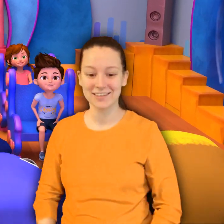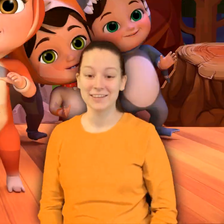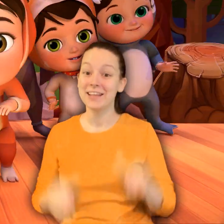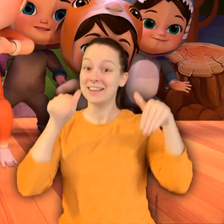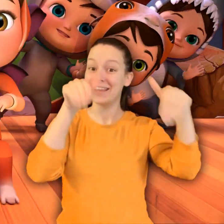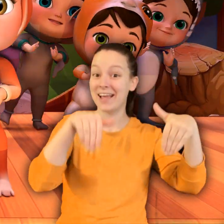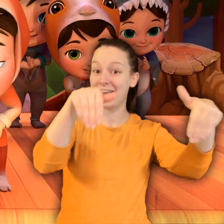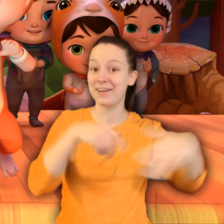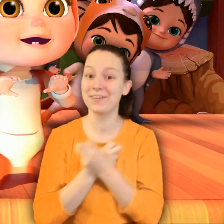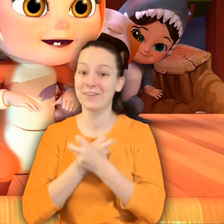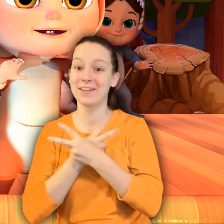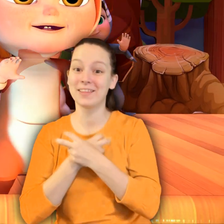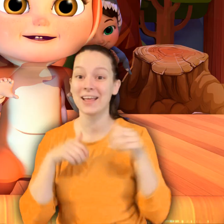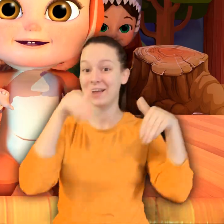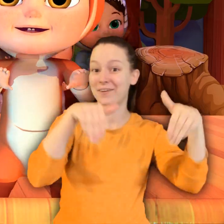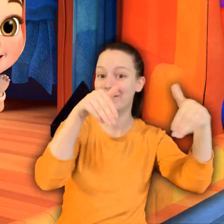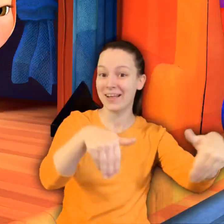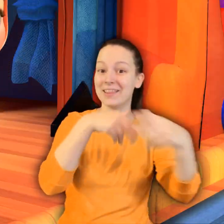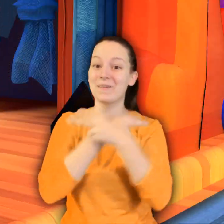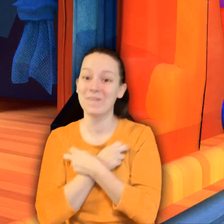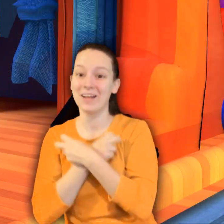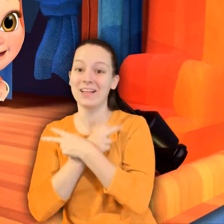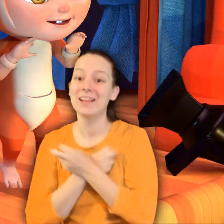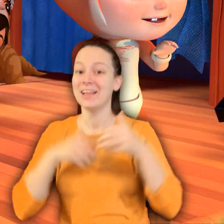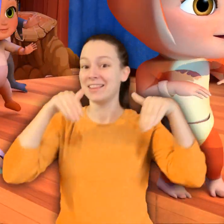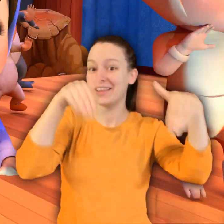The kangaroo and the koala